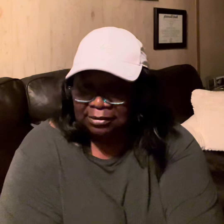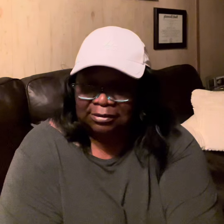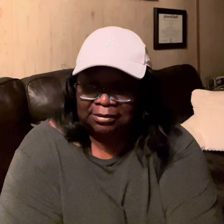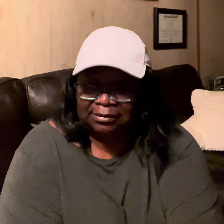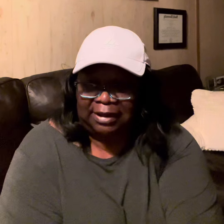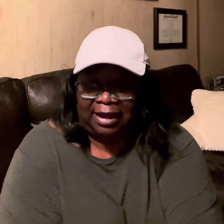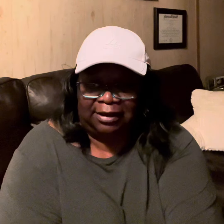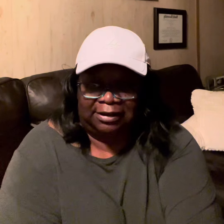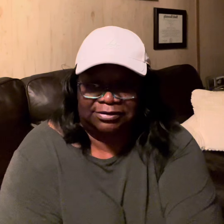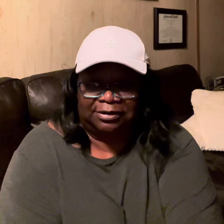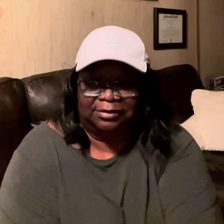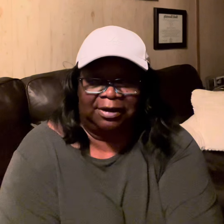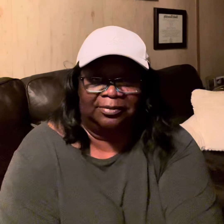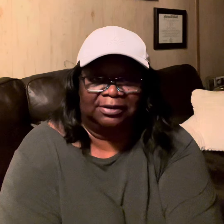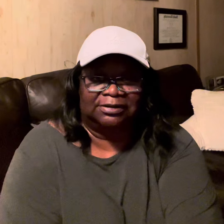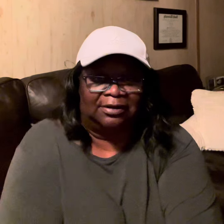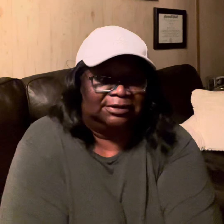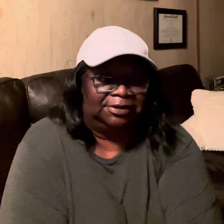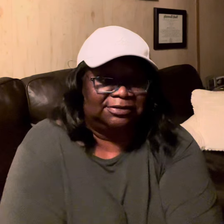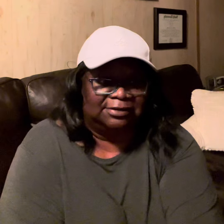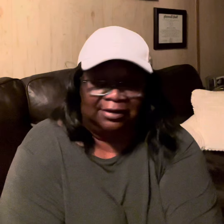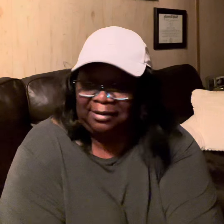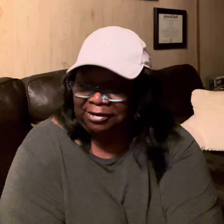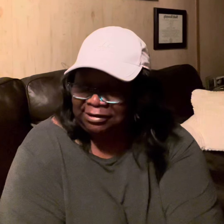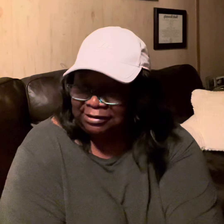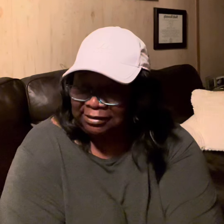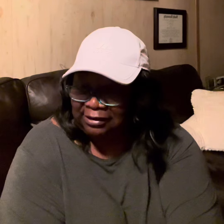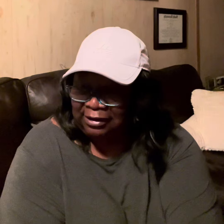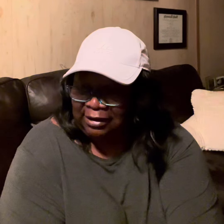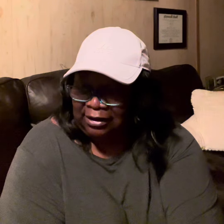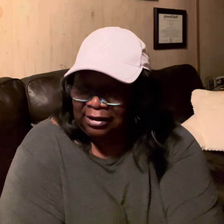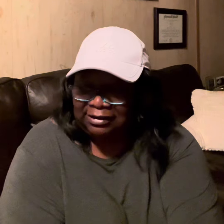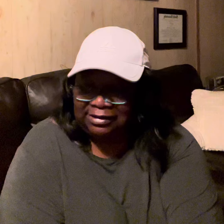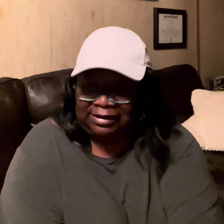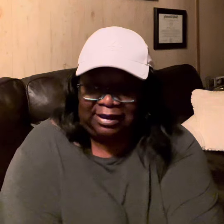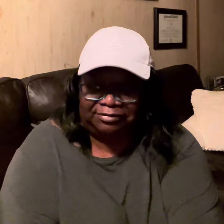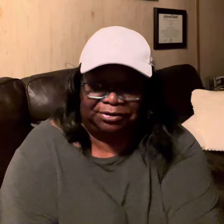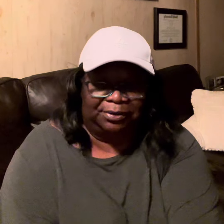guess don't nobody want to talk to me so I'm gonna just cut this live short